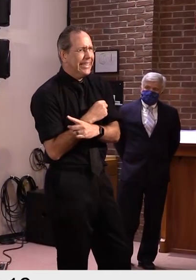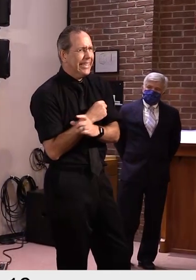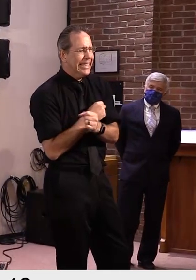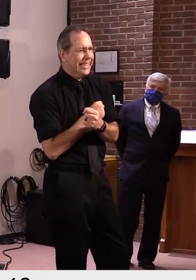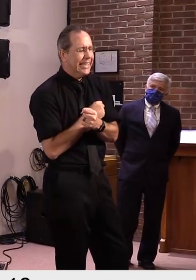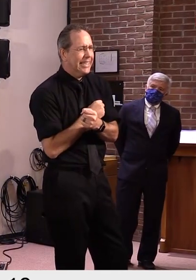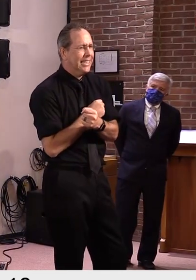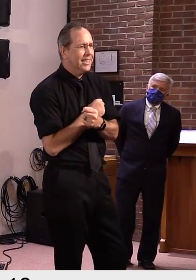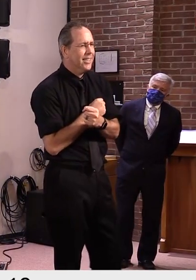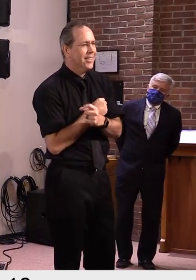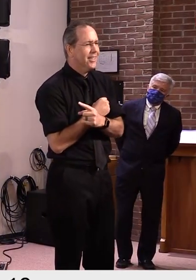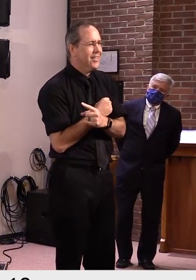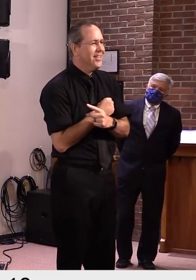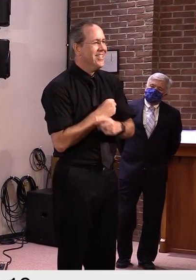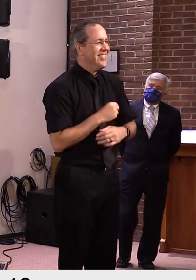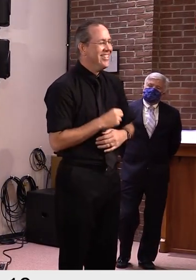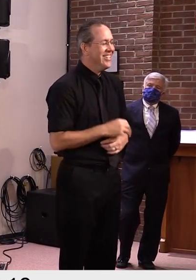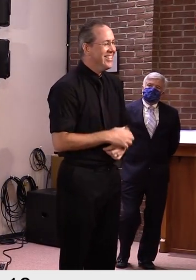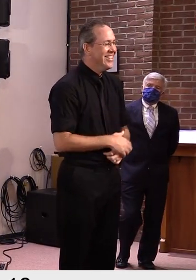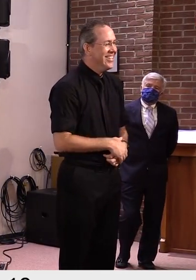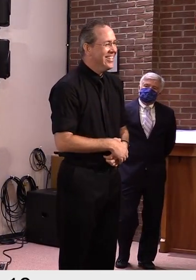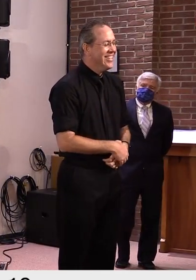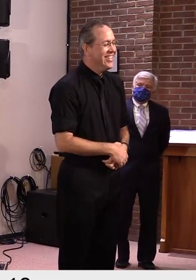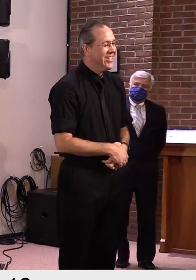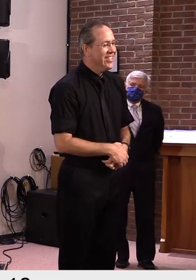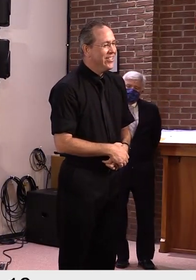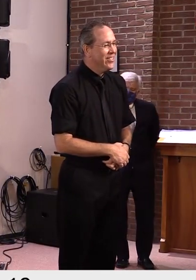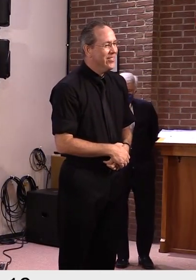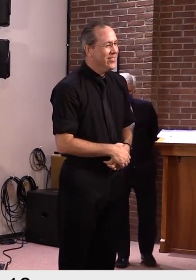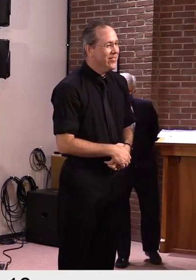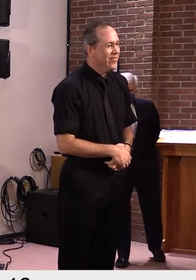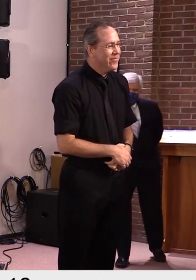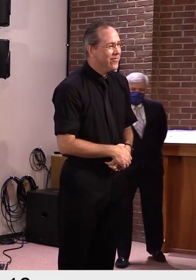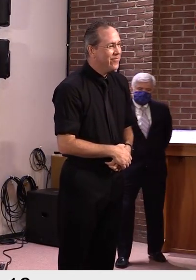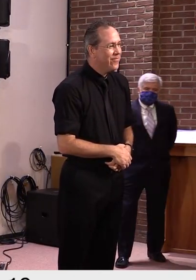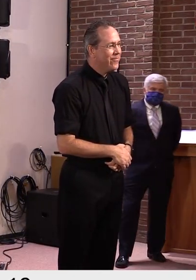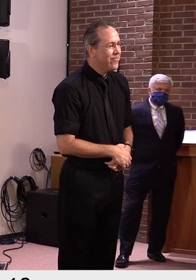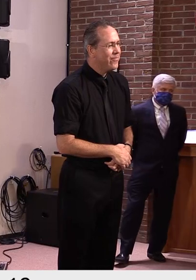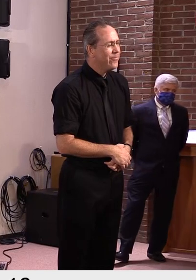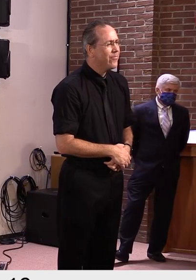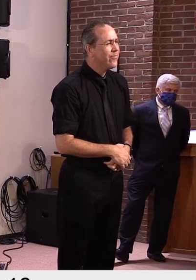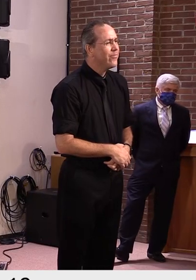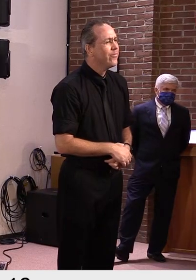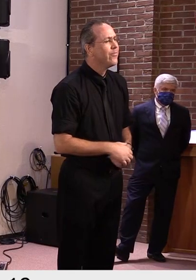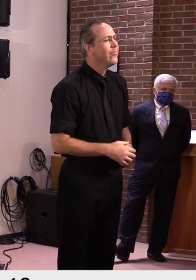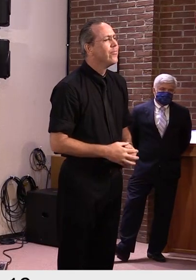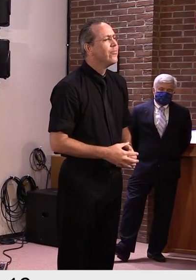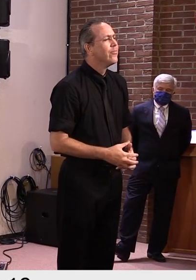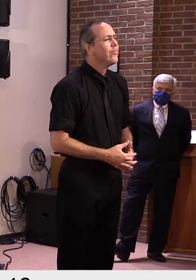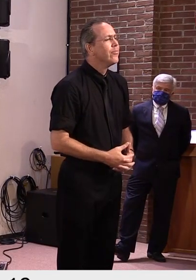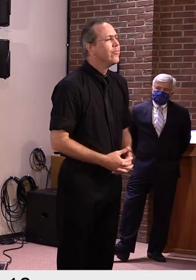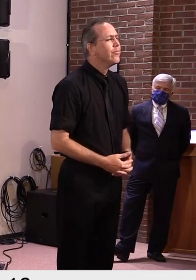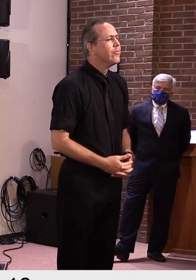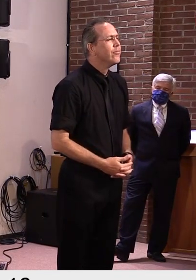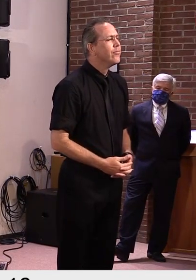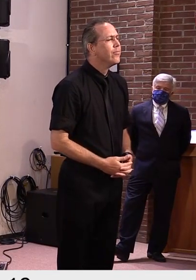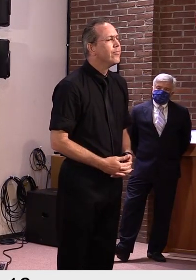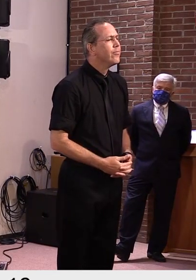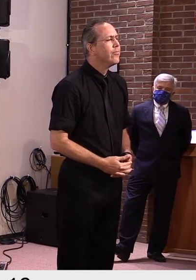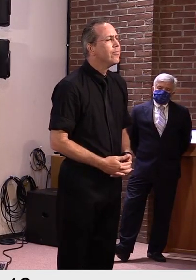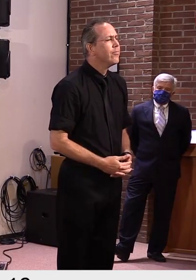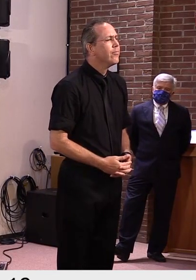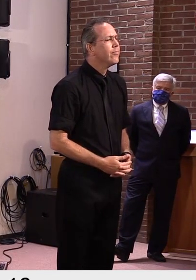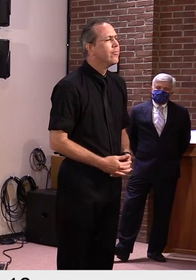rules that you're talking about sort of empowering communities with to restrict public gatherings and so forth, there are,